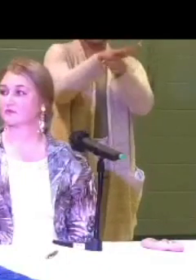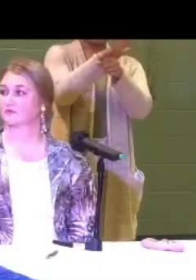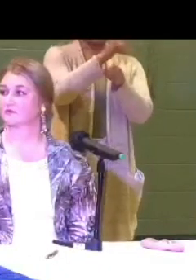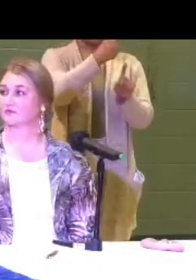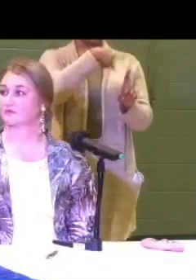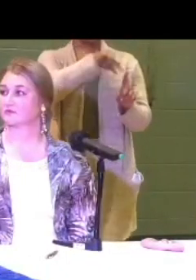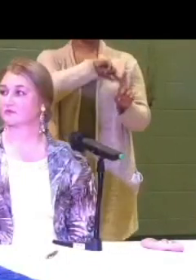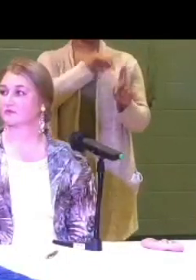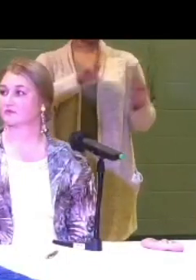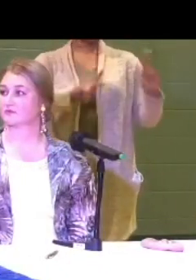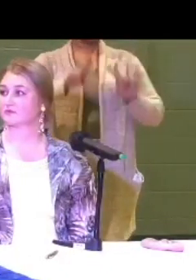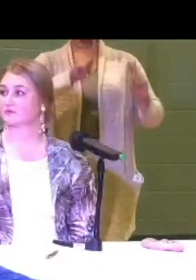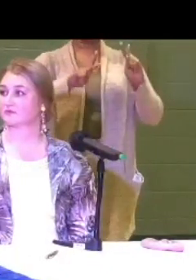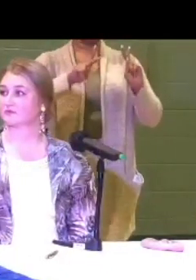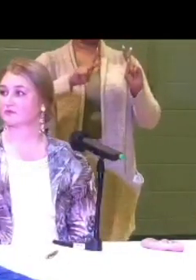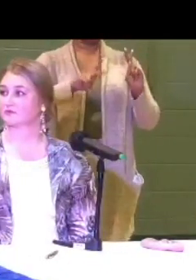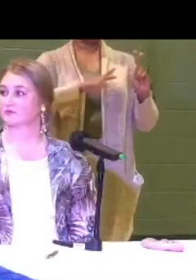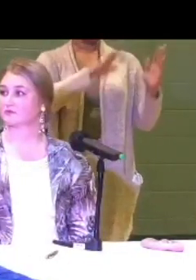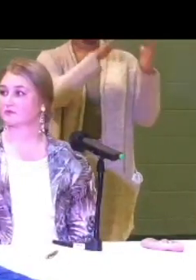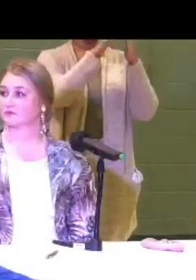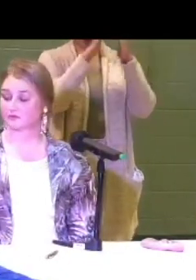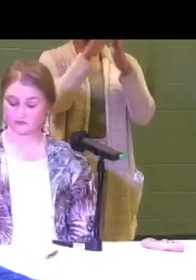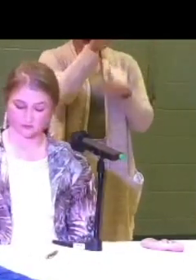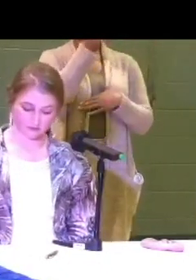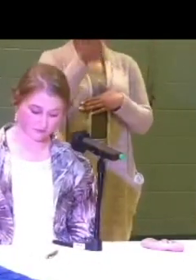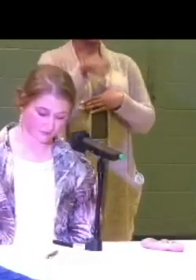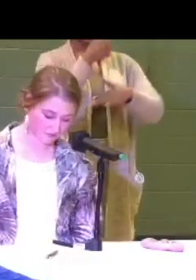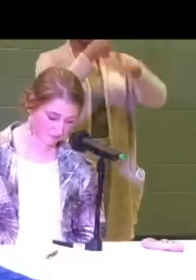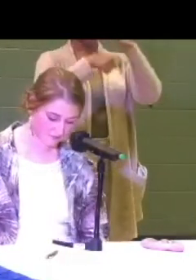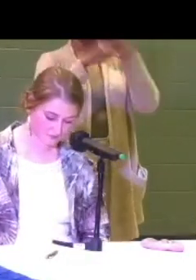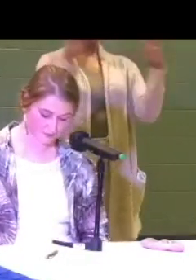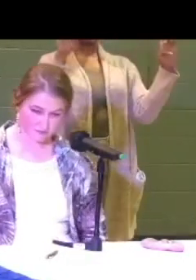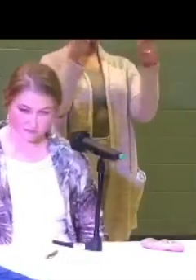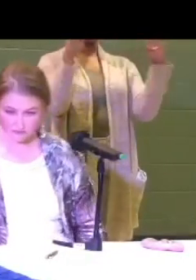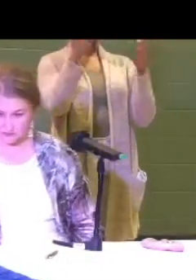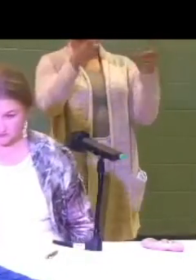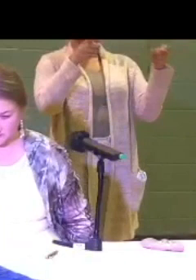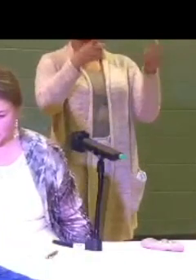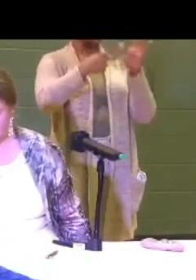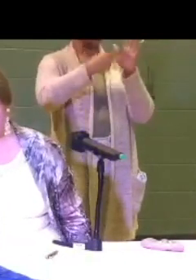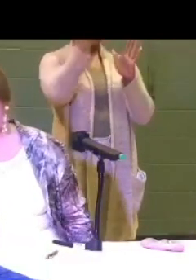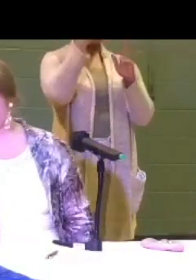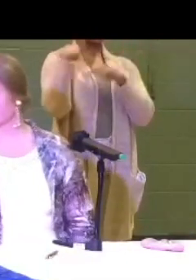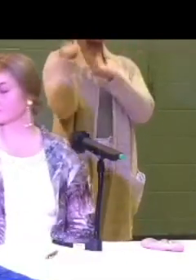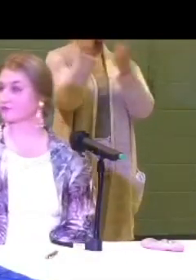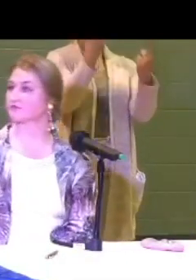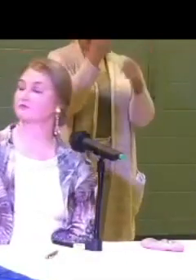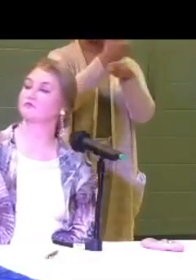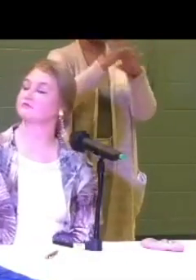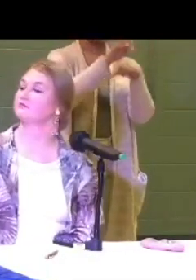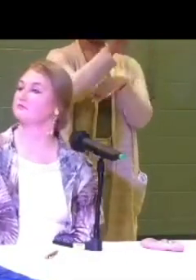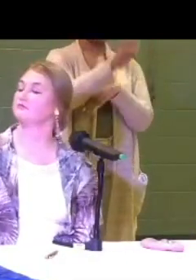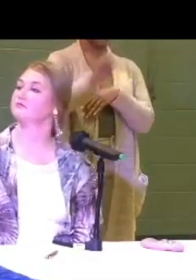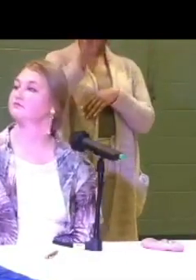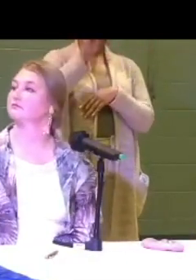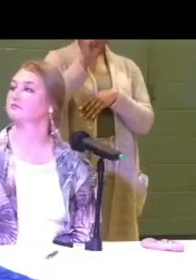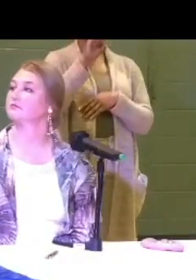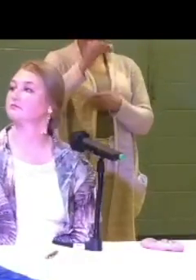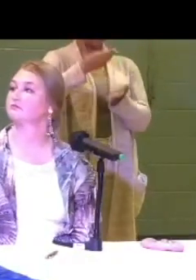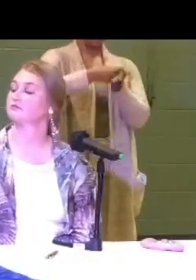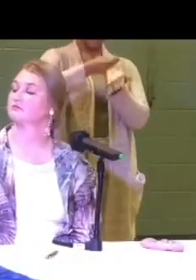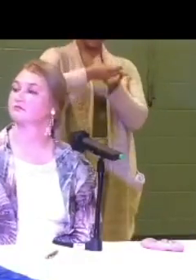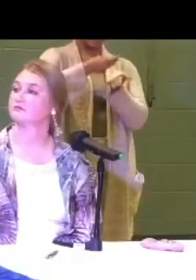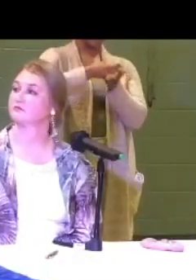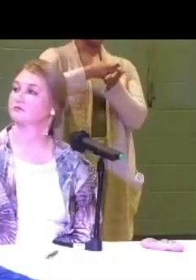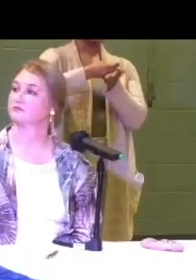of Flint has been under an emergency manager twice since 2000, the early 2000s, and so the financial status